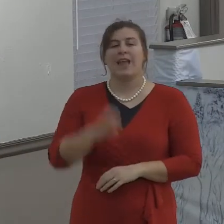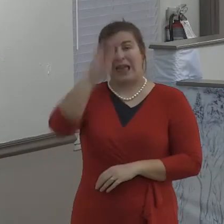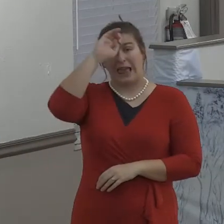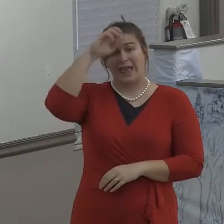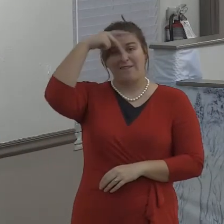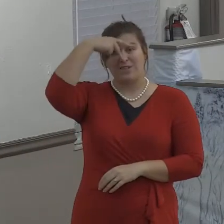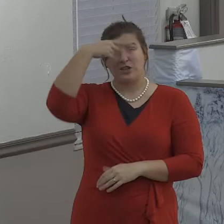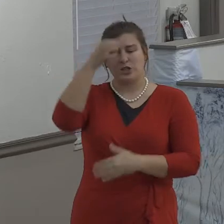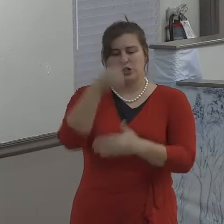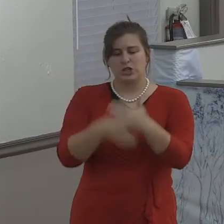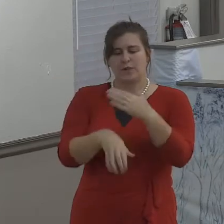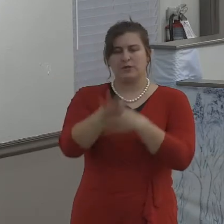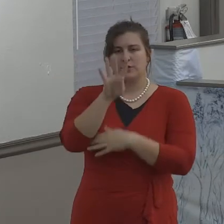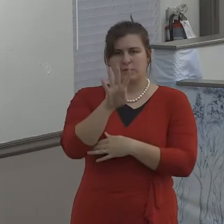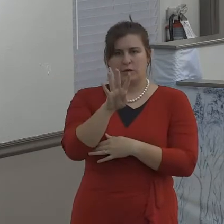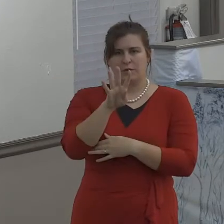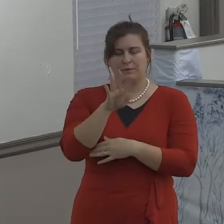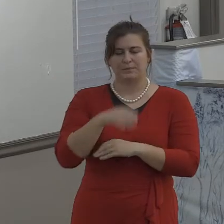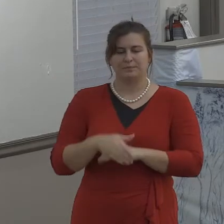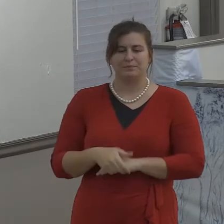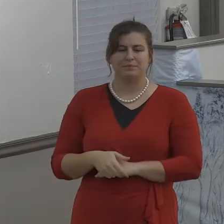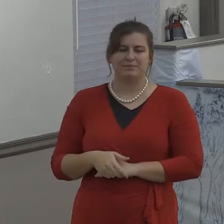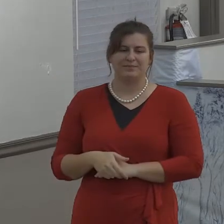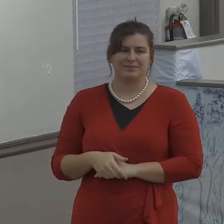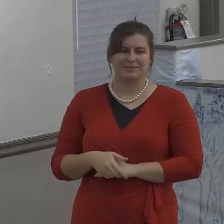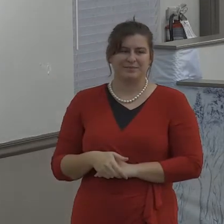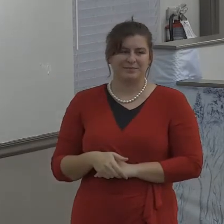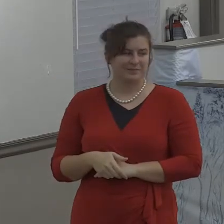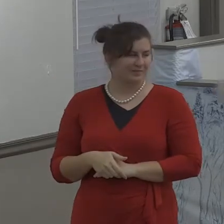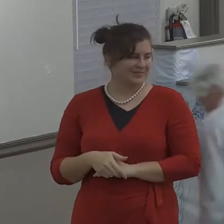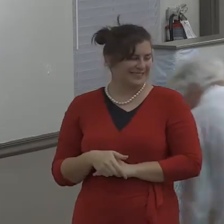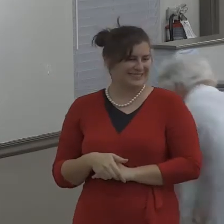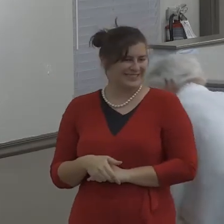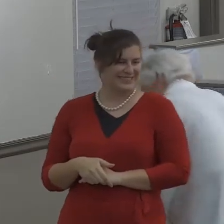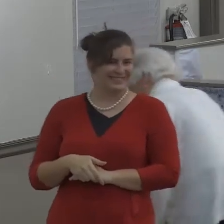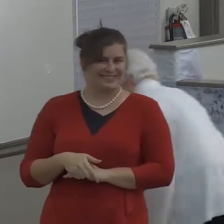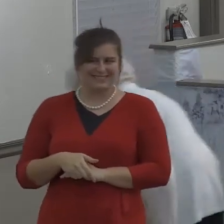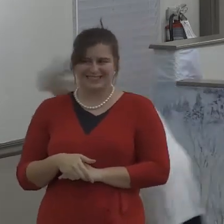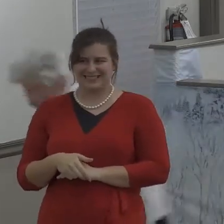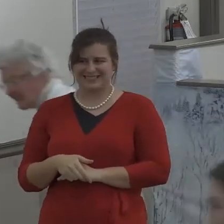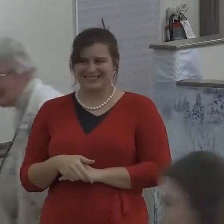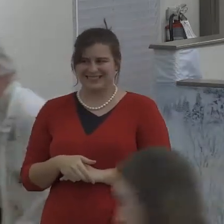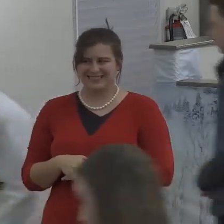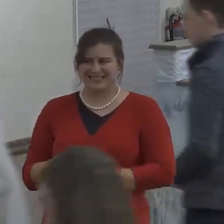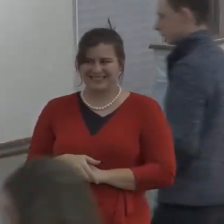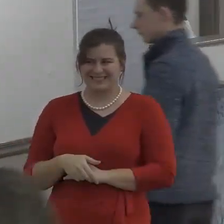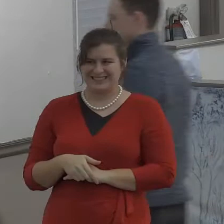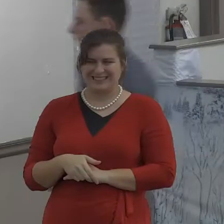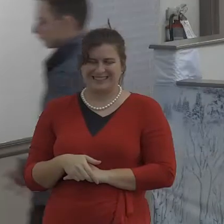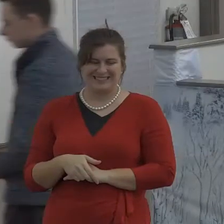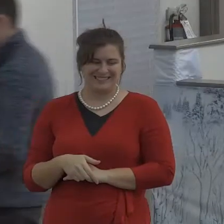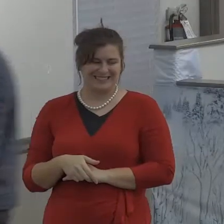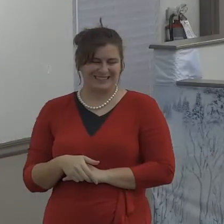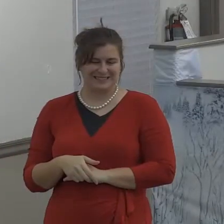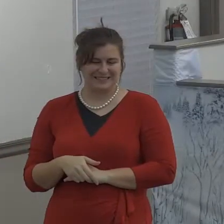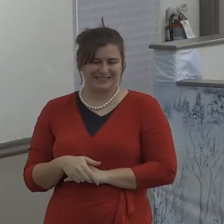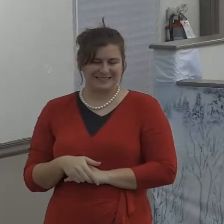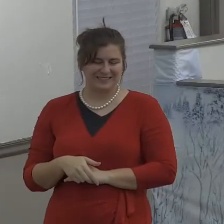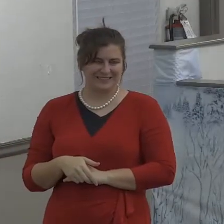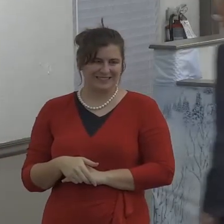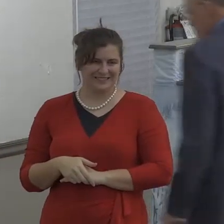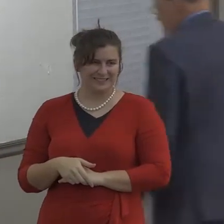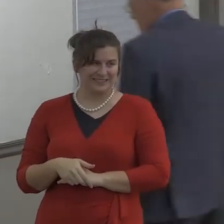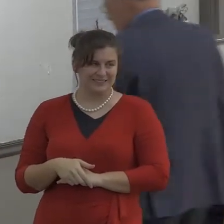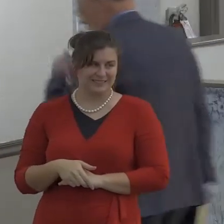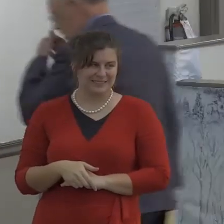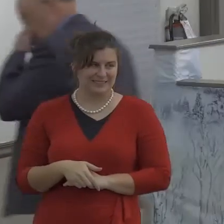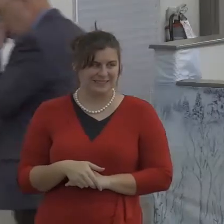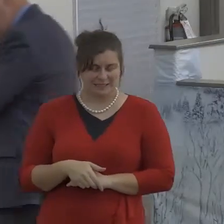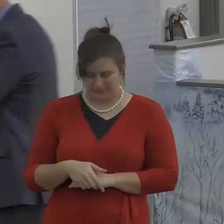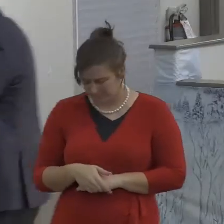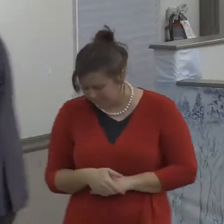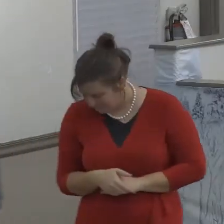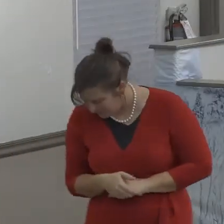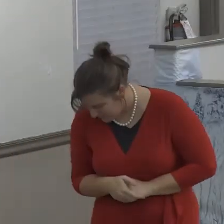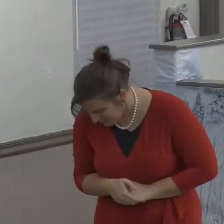and